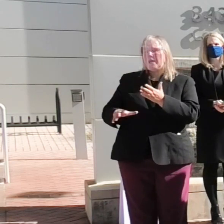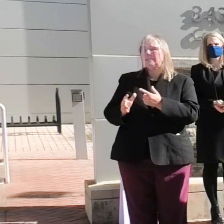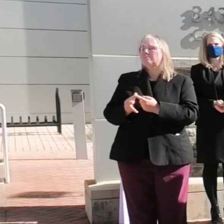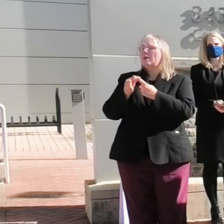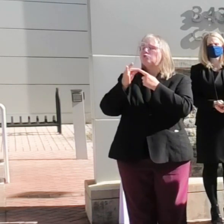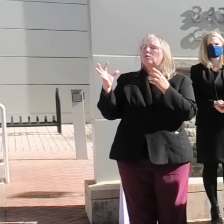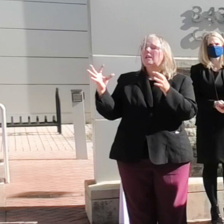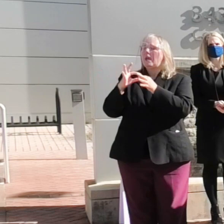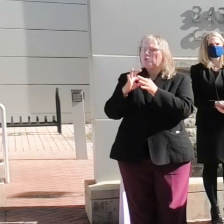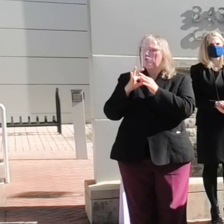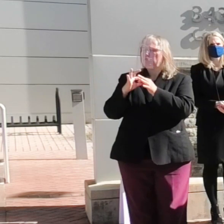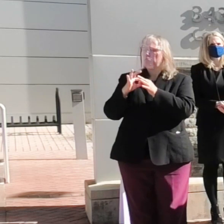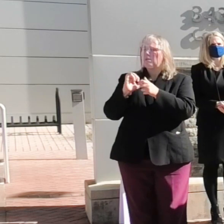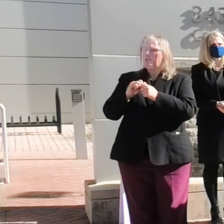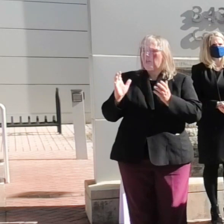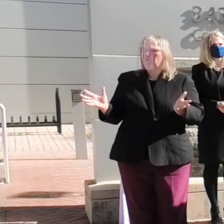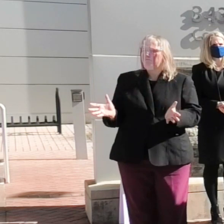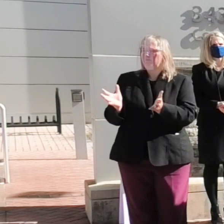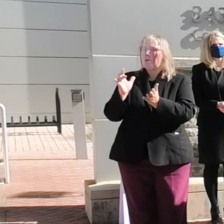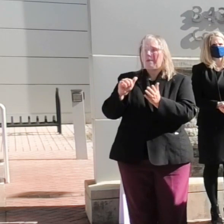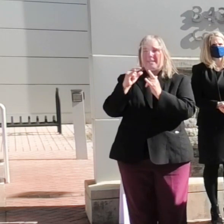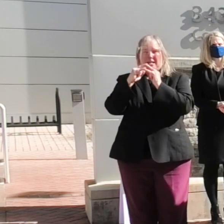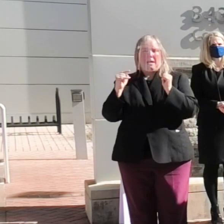that are fostered by the camp.